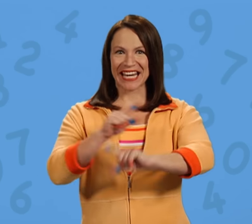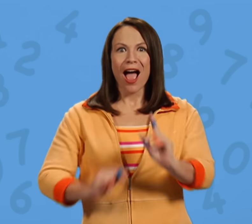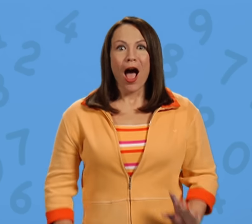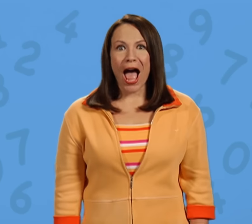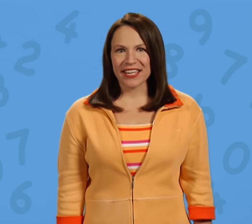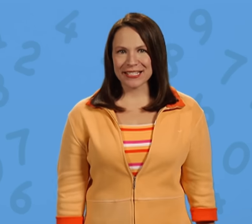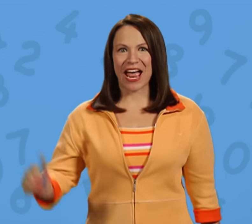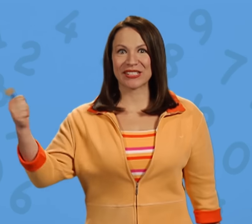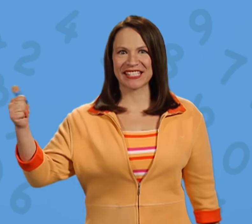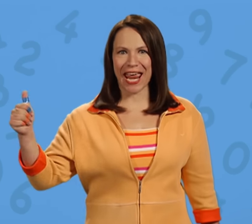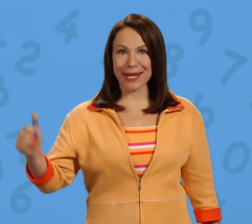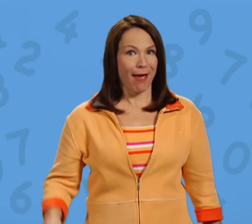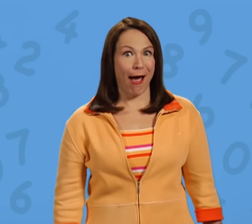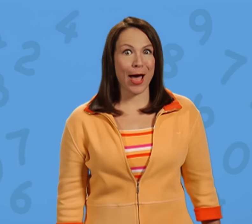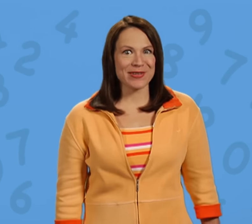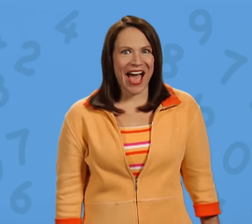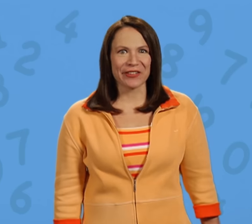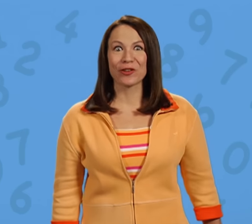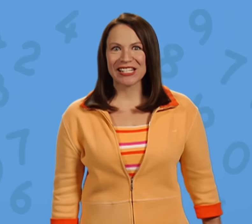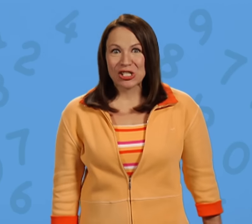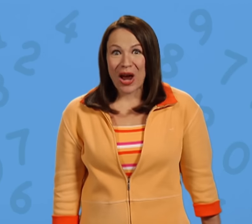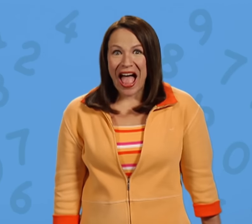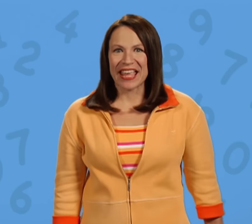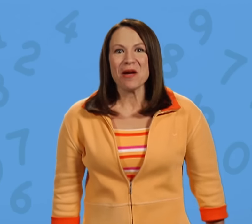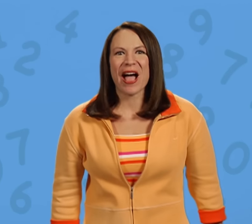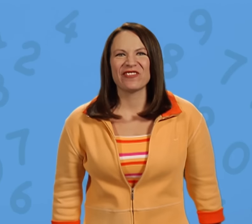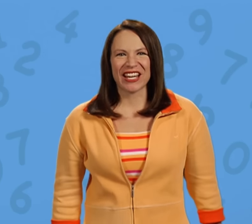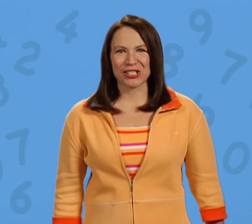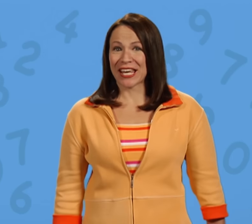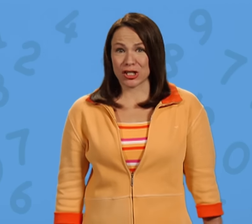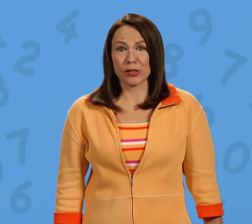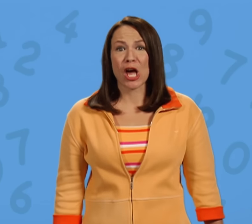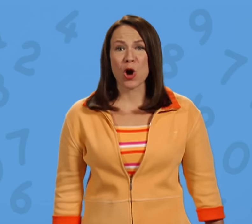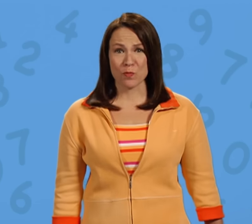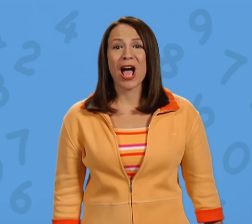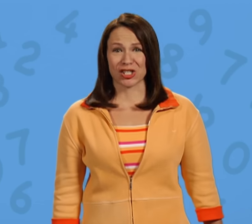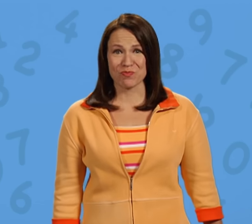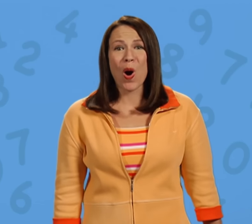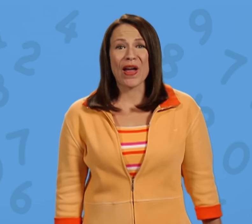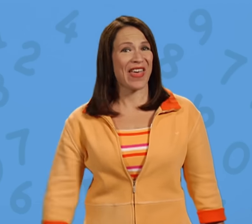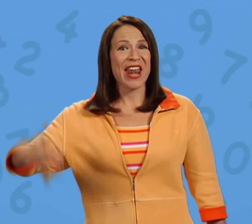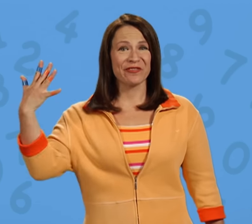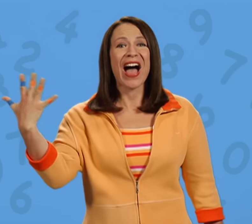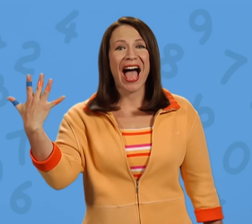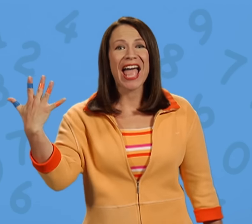I can count to ten, I'm not afraid to try My fingers can show so much more than five